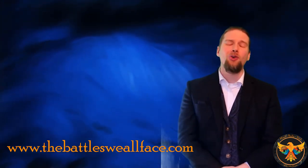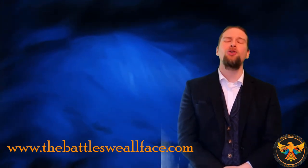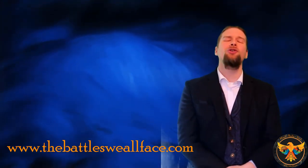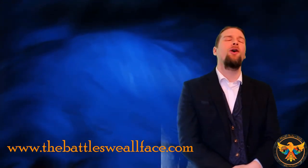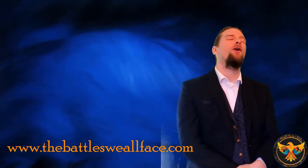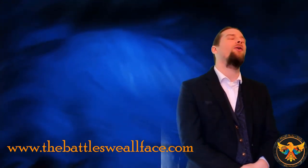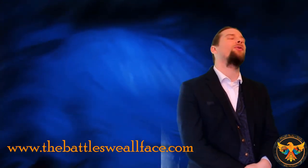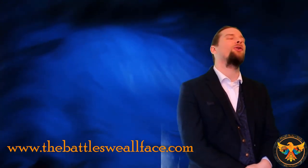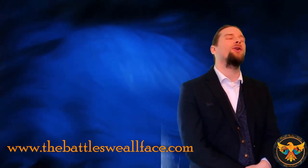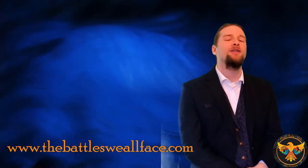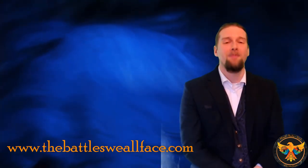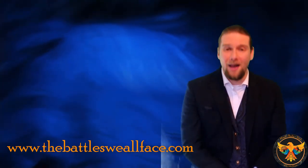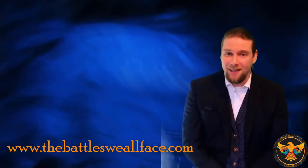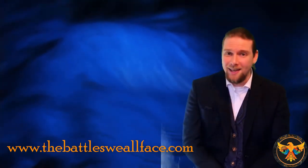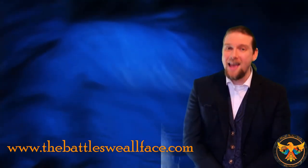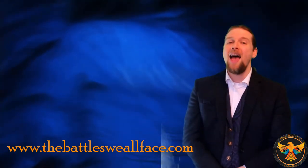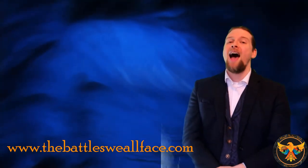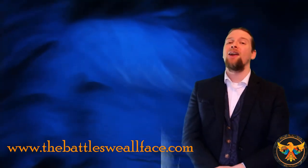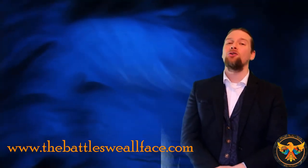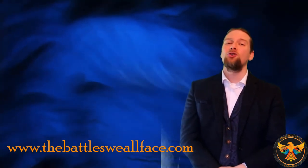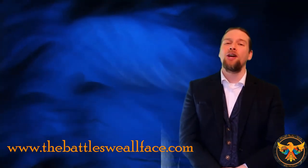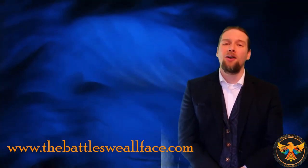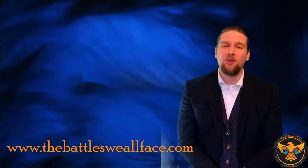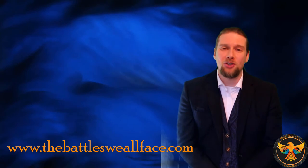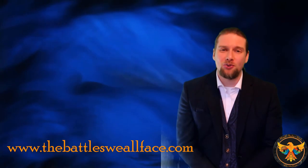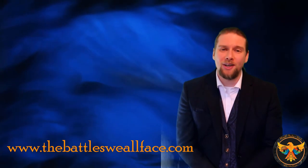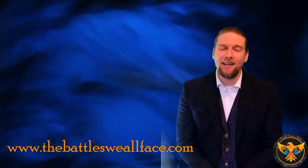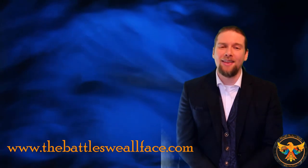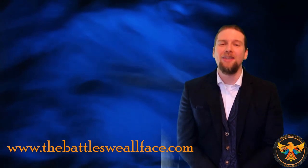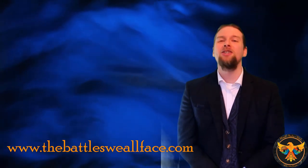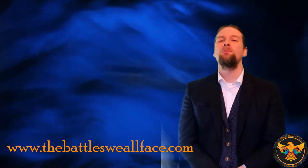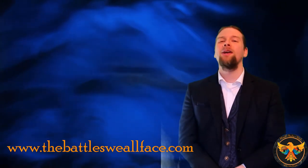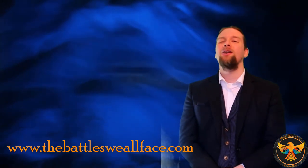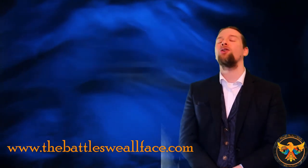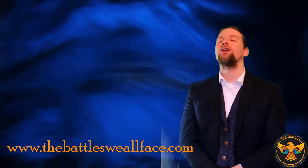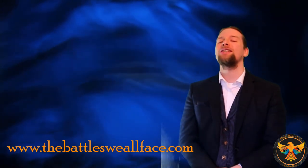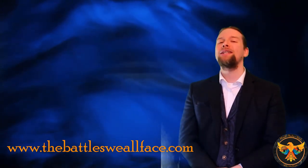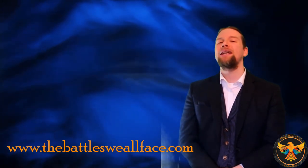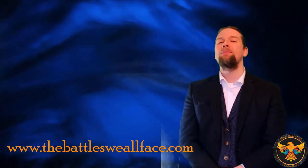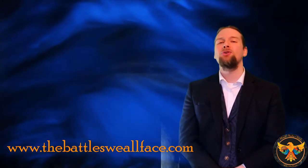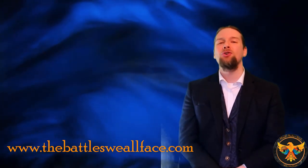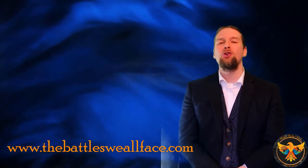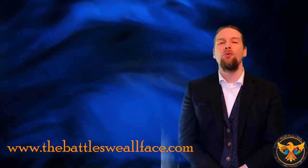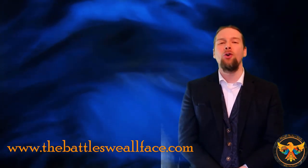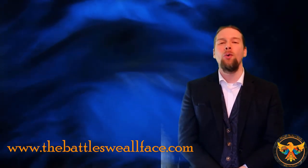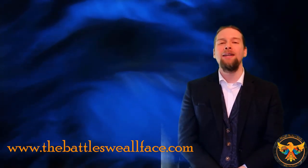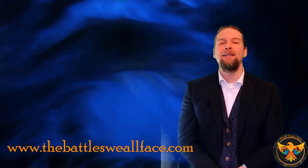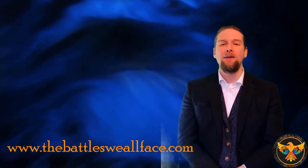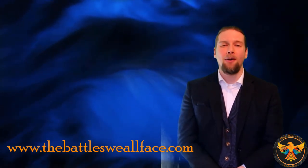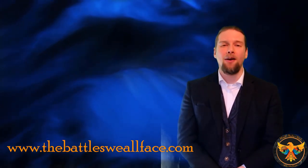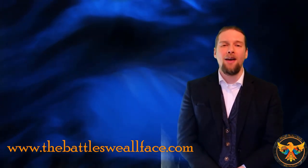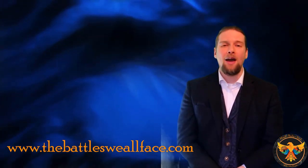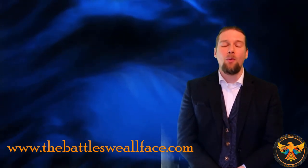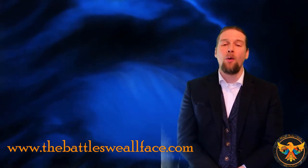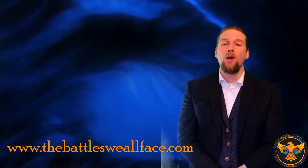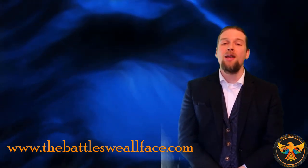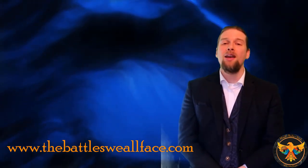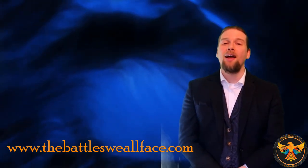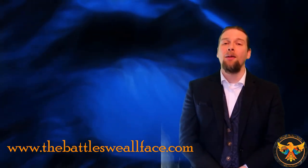coach of the creative mind and also psychologist in training. And this has been another exciting episode of Going Deeper, where we help